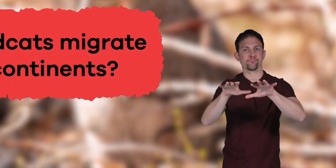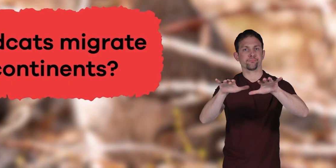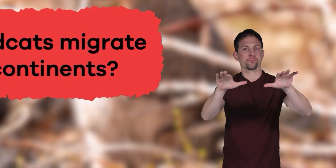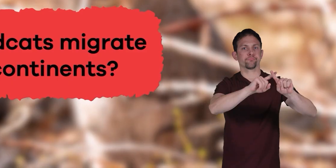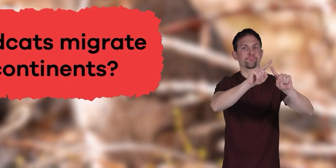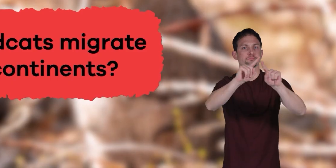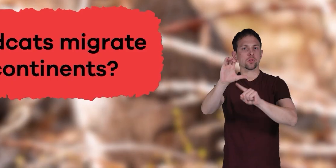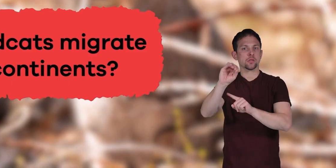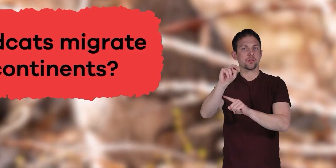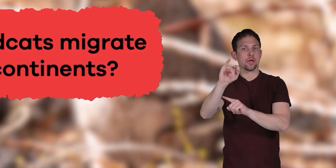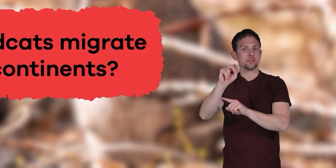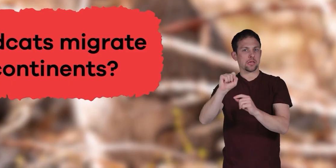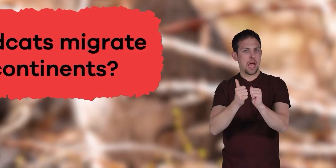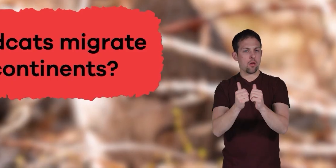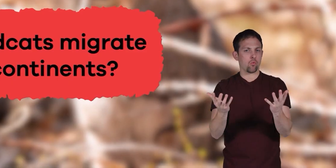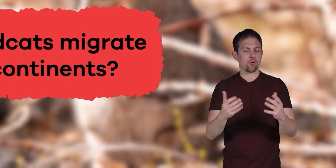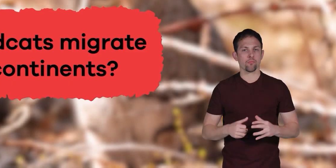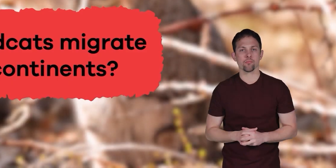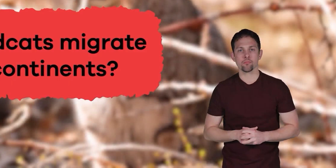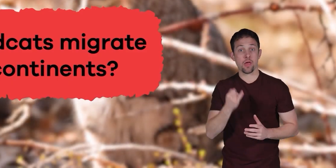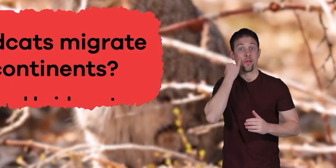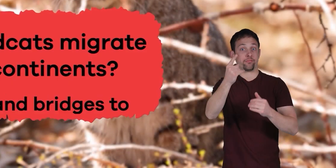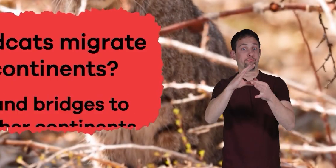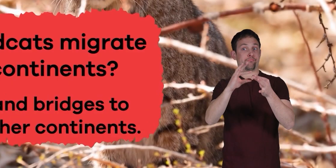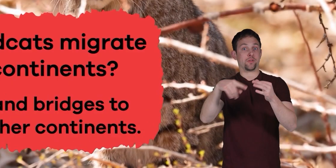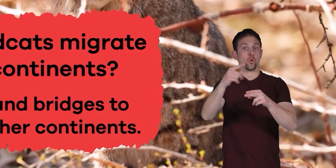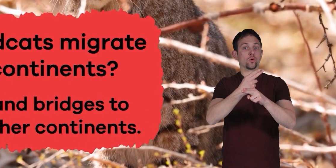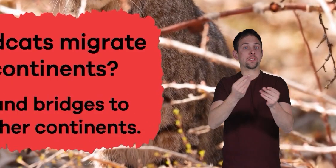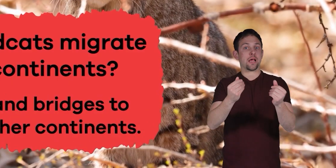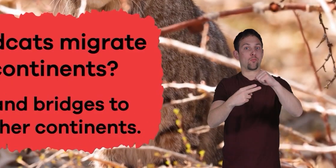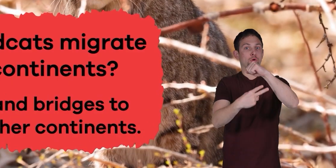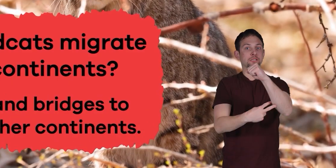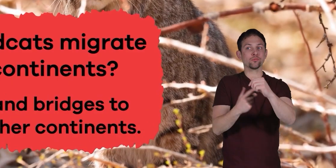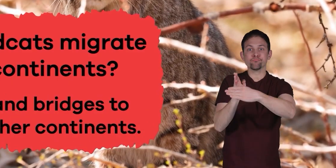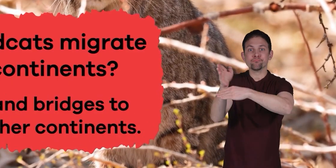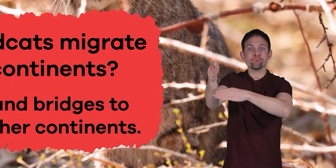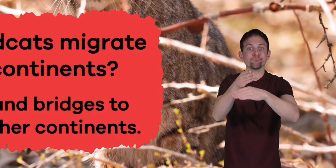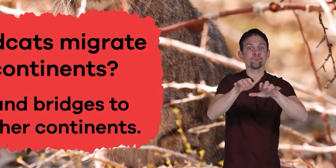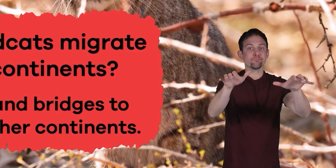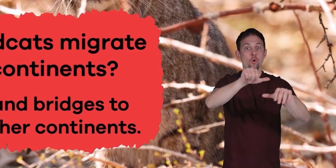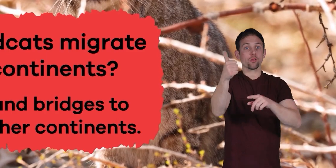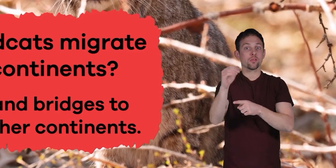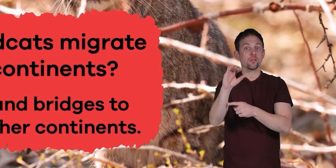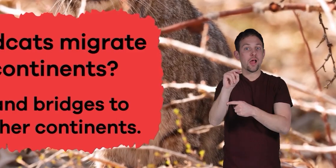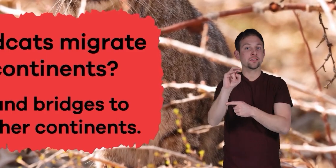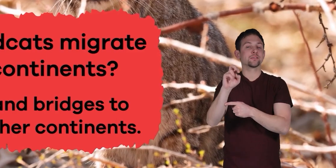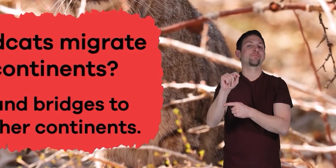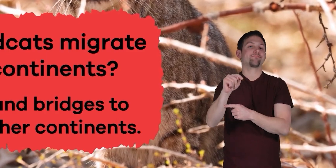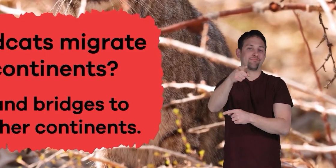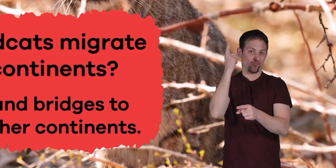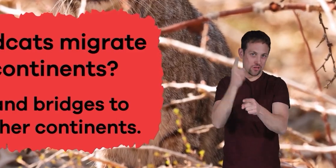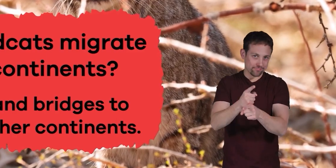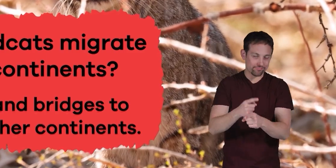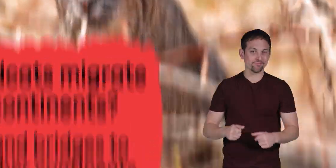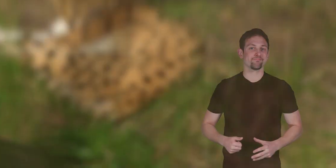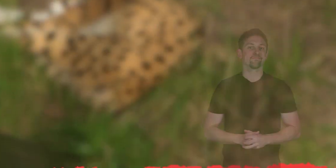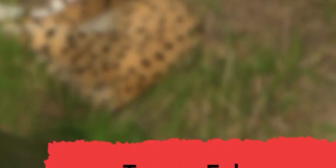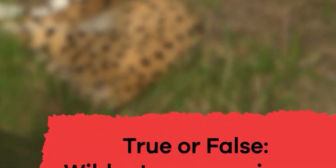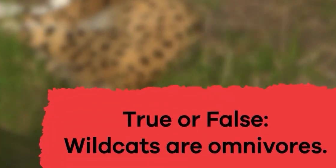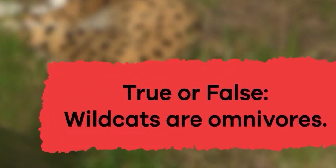continents? If you said they used land bridges to migrate to other continents, you're right. True